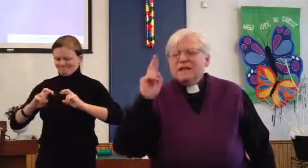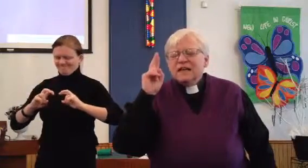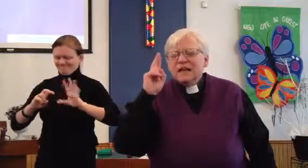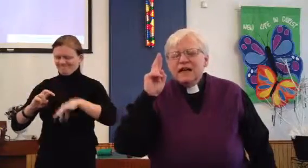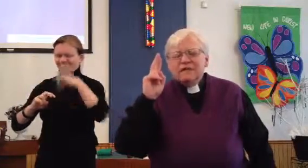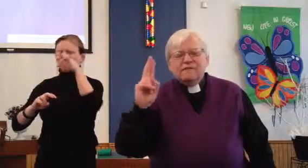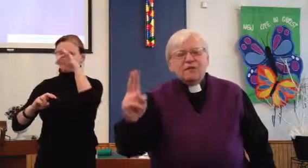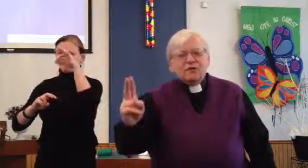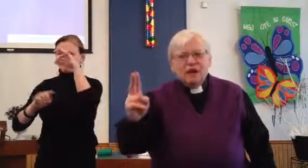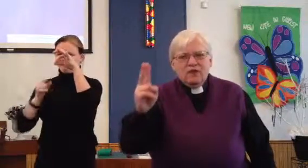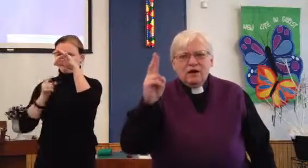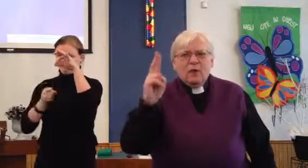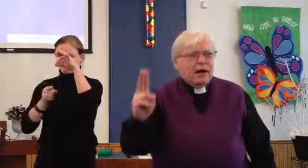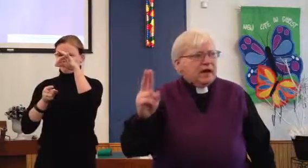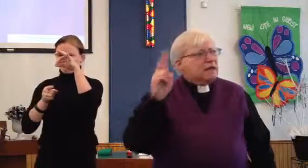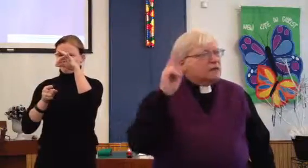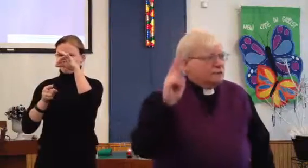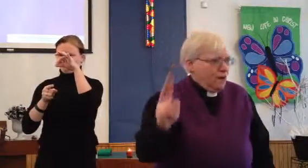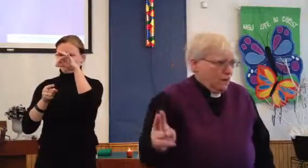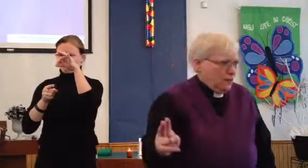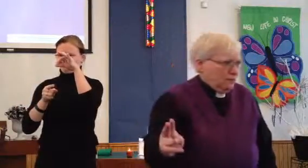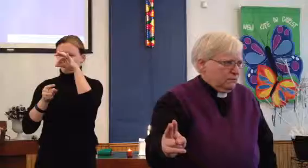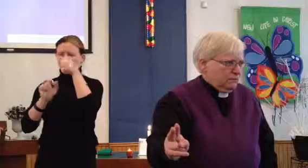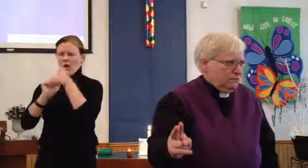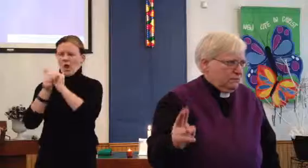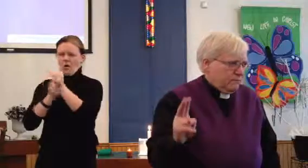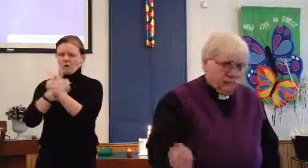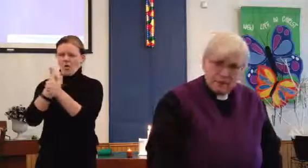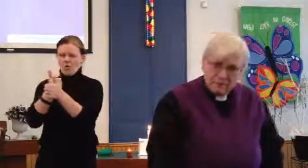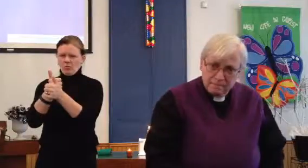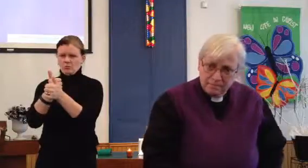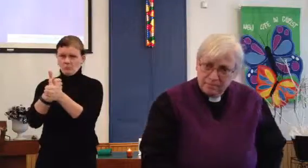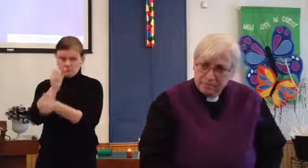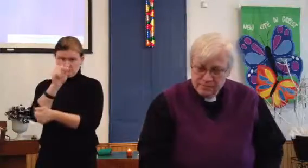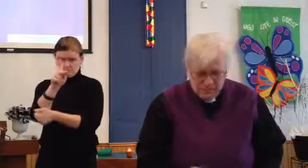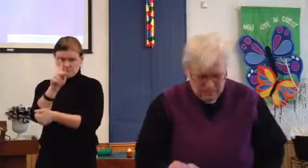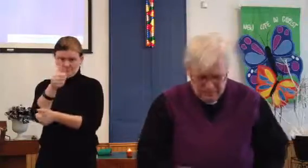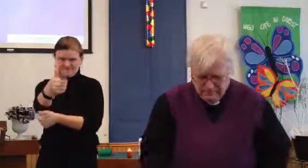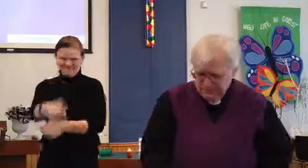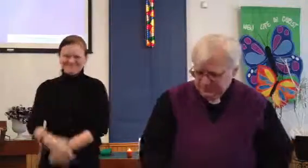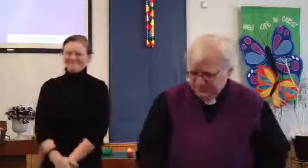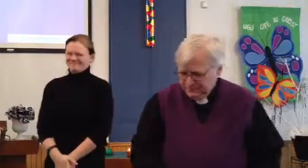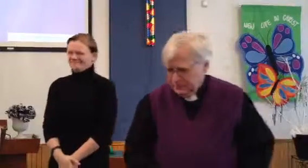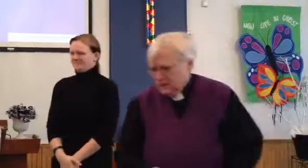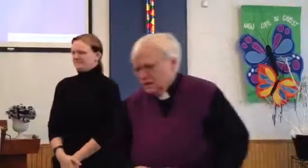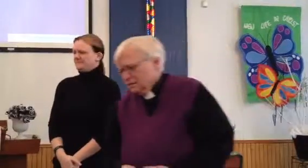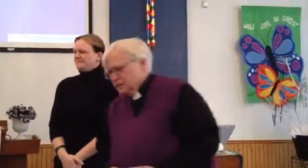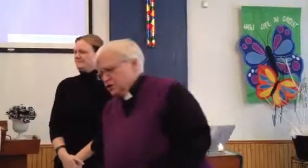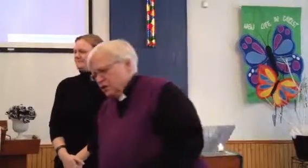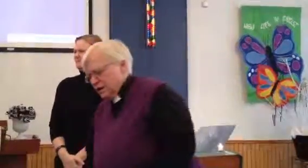And then figure out a way to follow it. Amen? Amen. Please join us